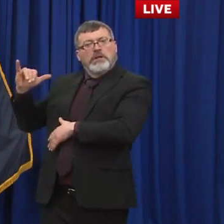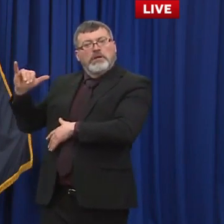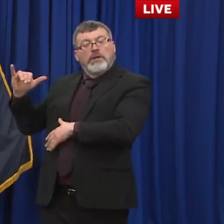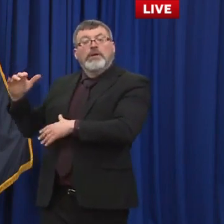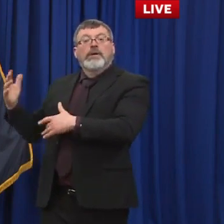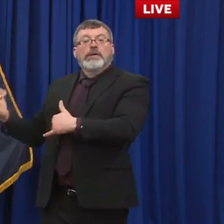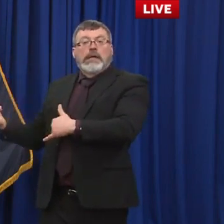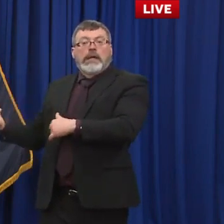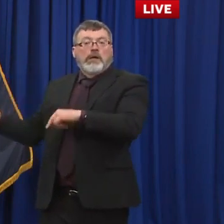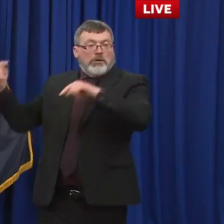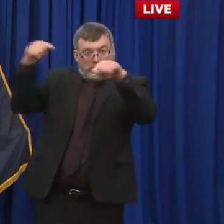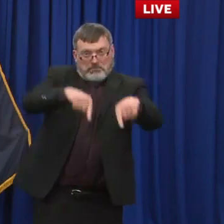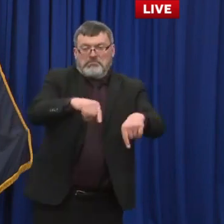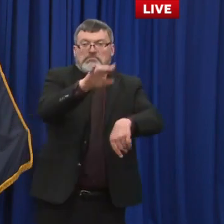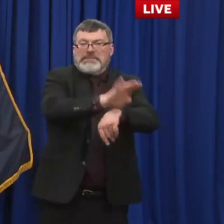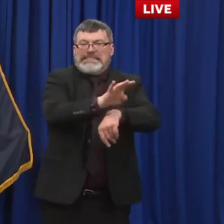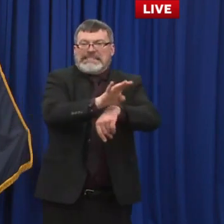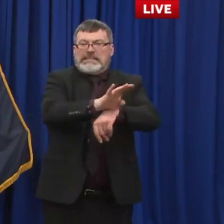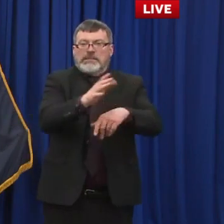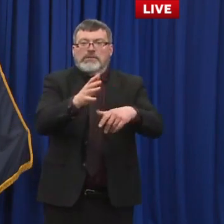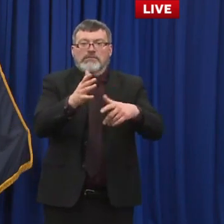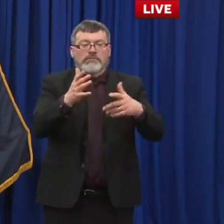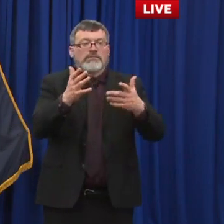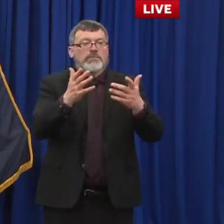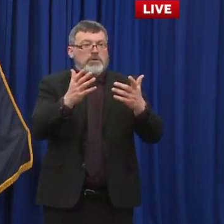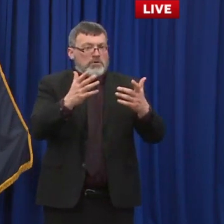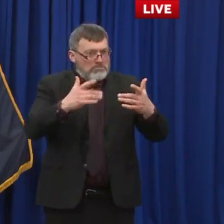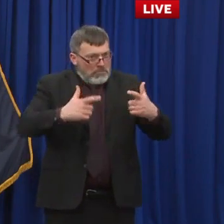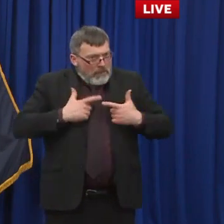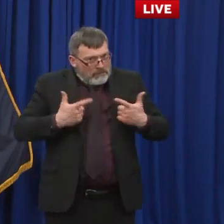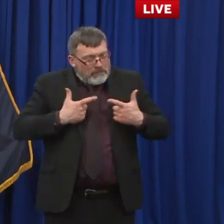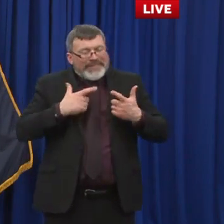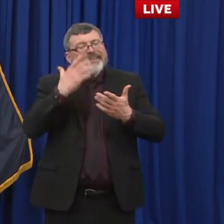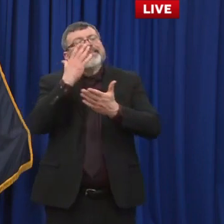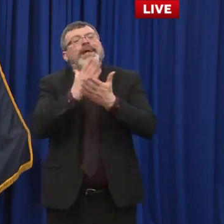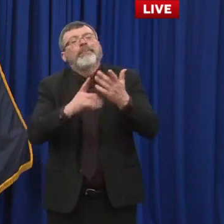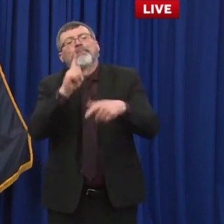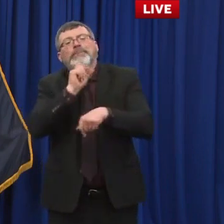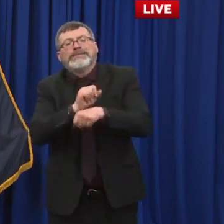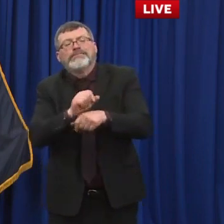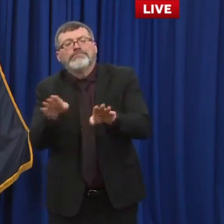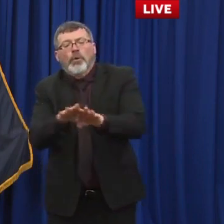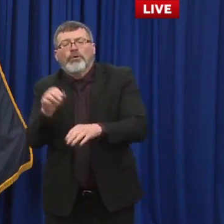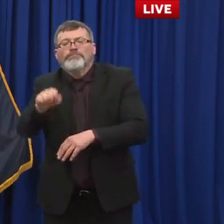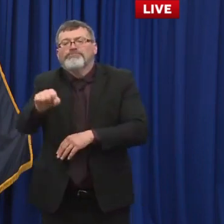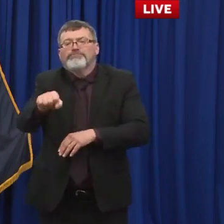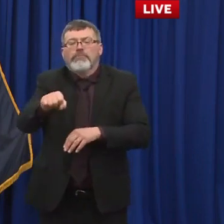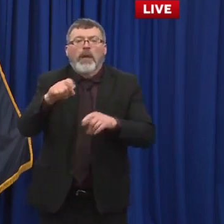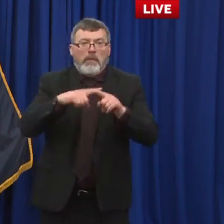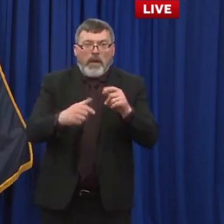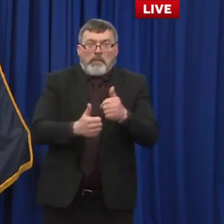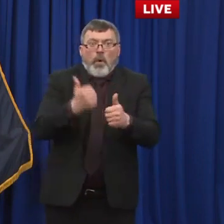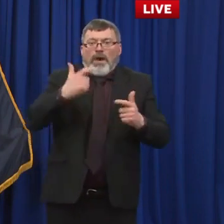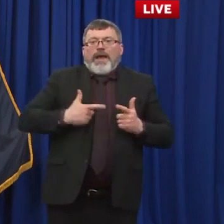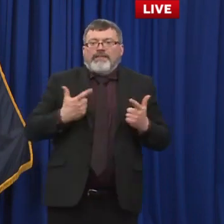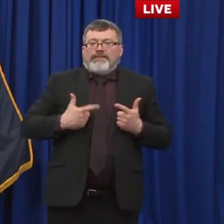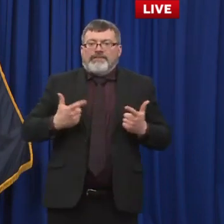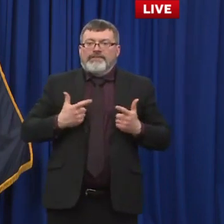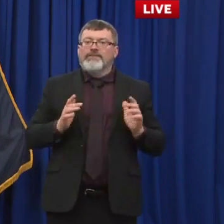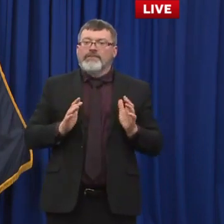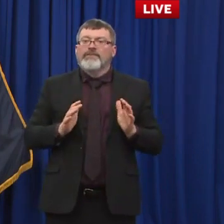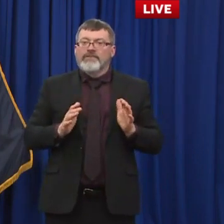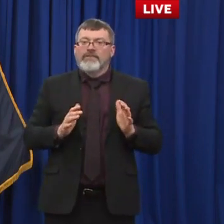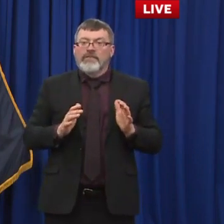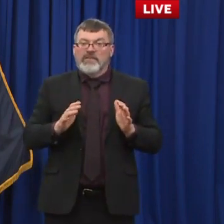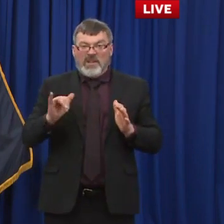closures some some did close of course and you know there there are stories out there and they were there were tough stories to hear of course but overall uh economically